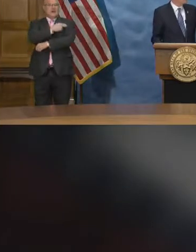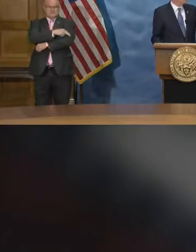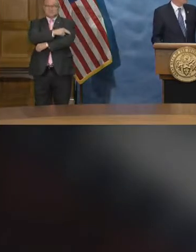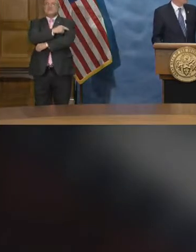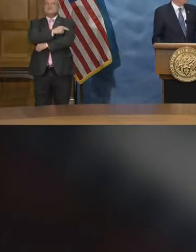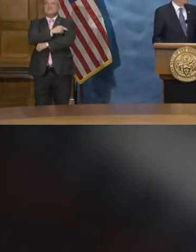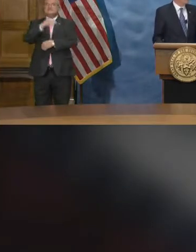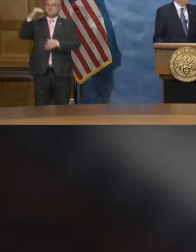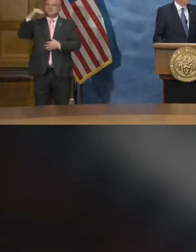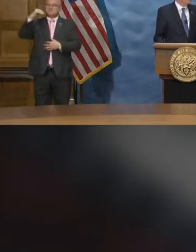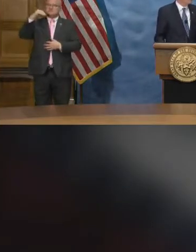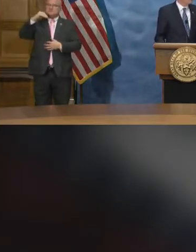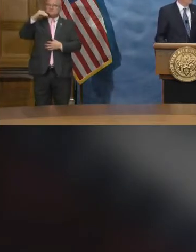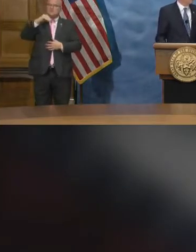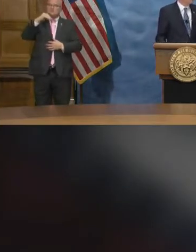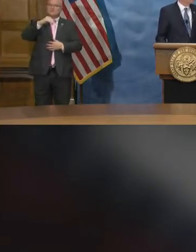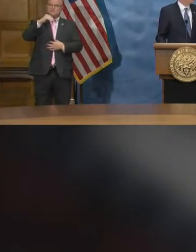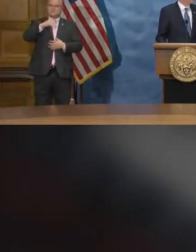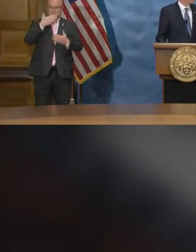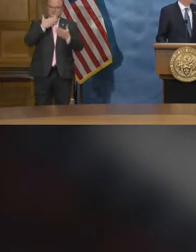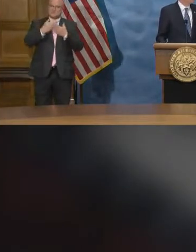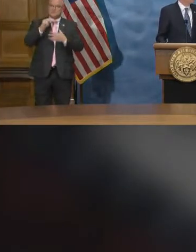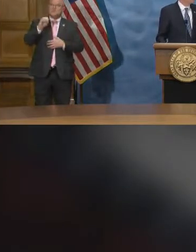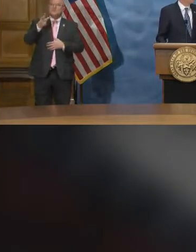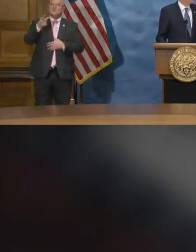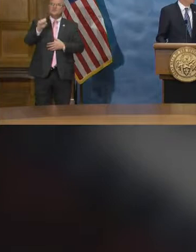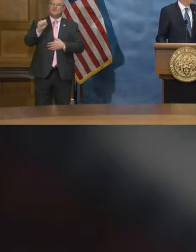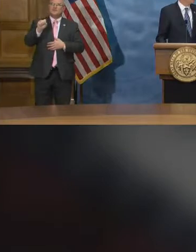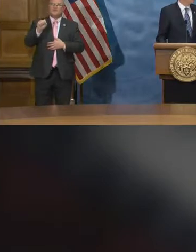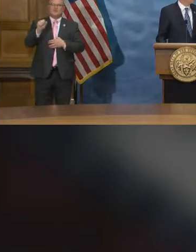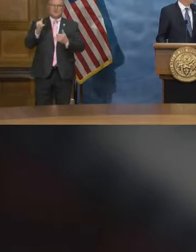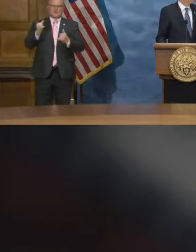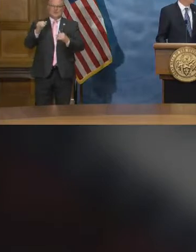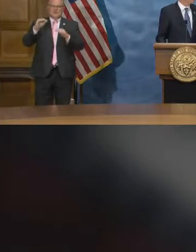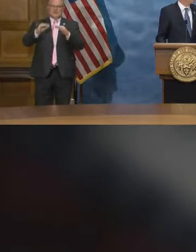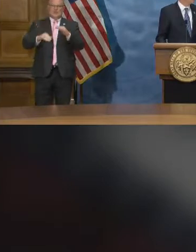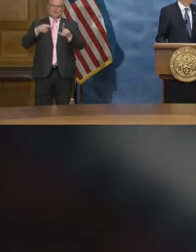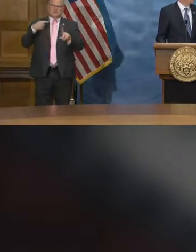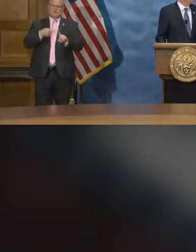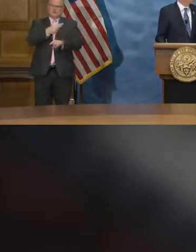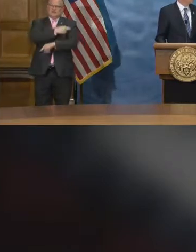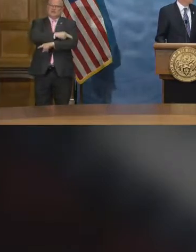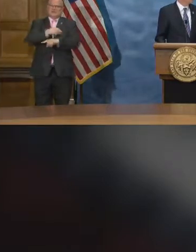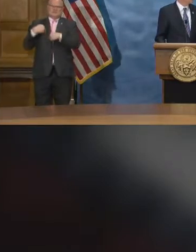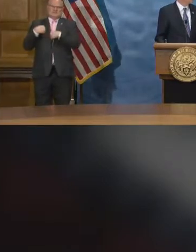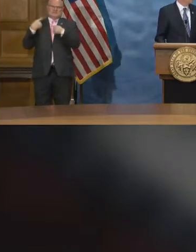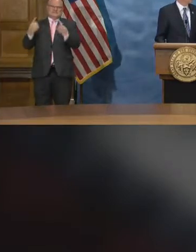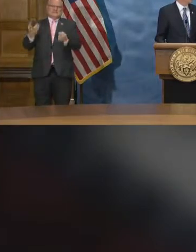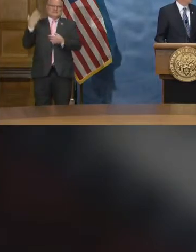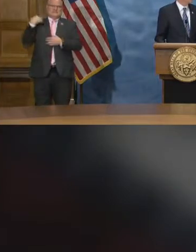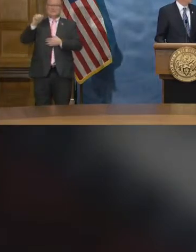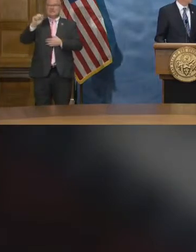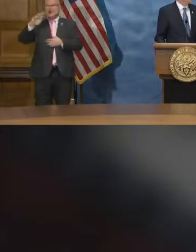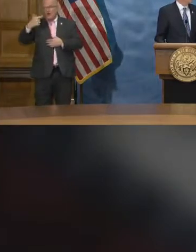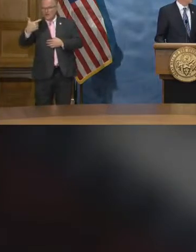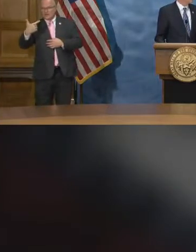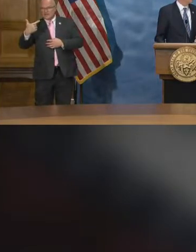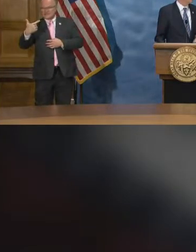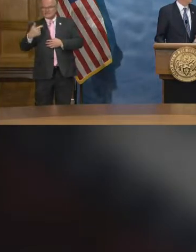Hospitalizations go down. Great news for us. One of the lowest points in hospitalizations since last August.